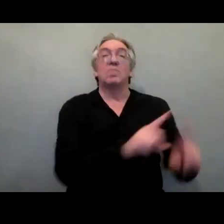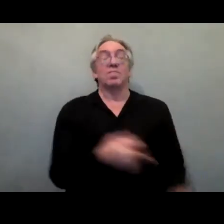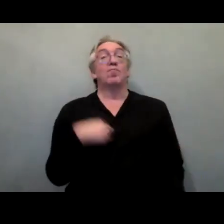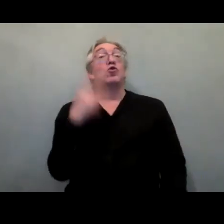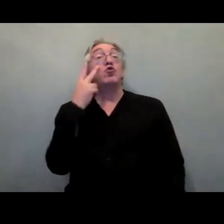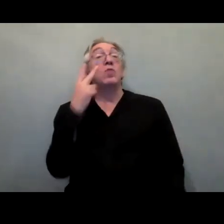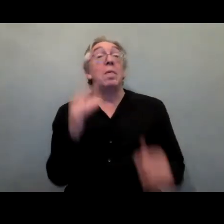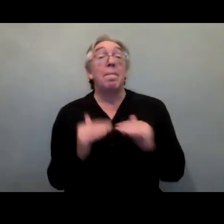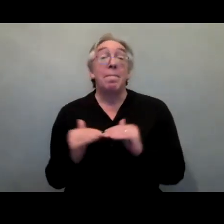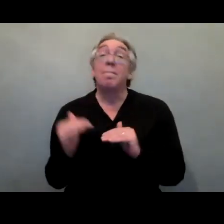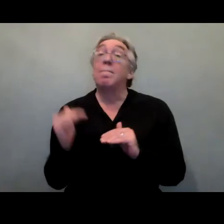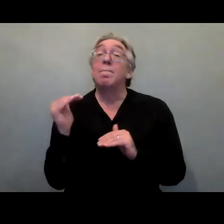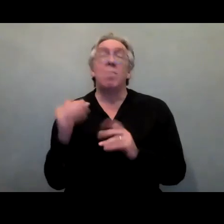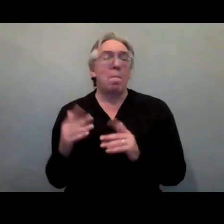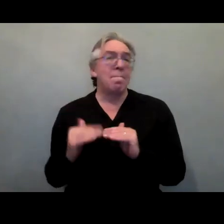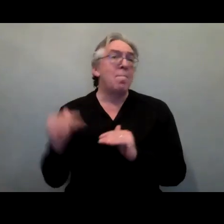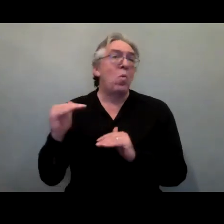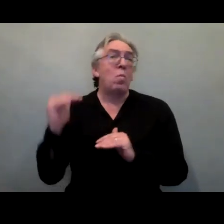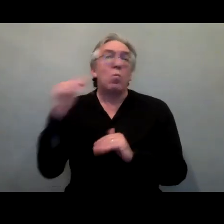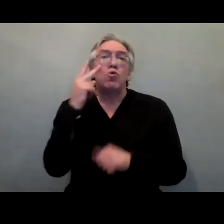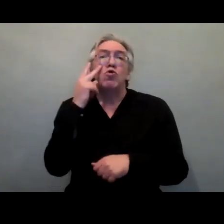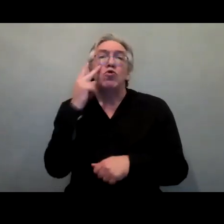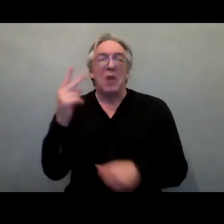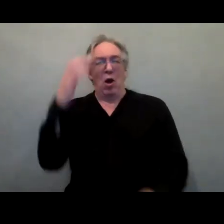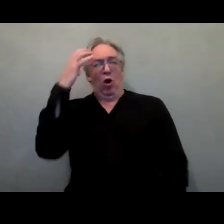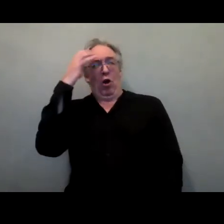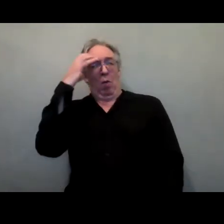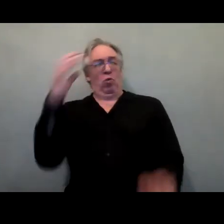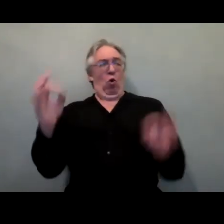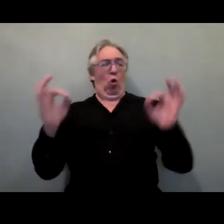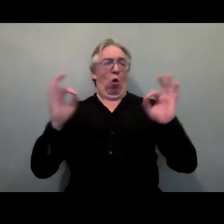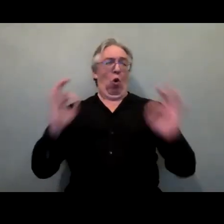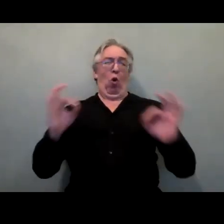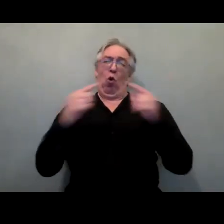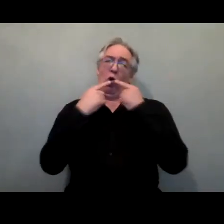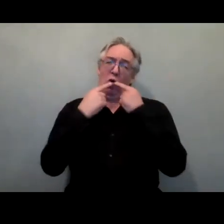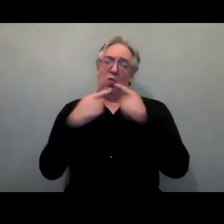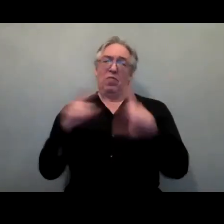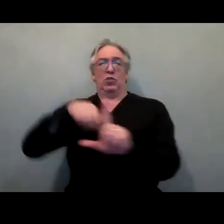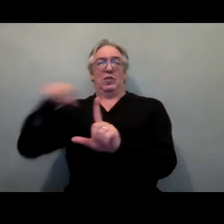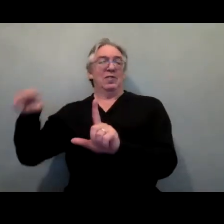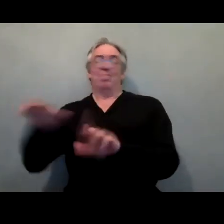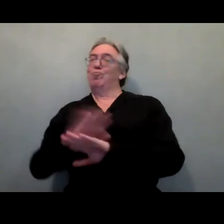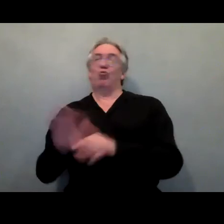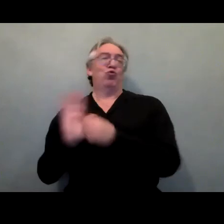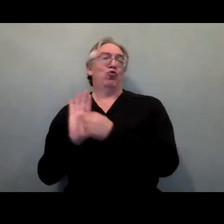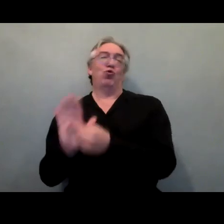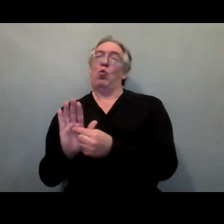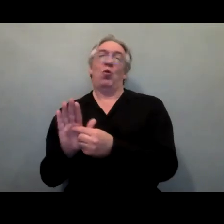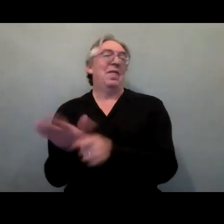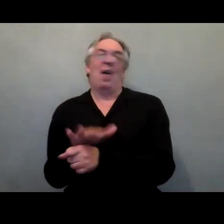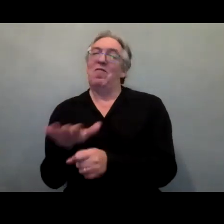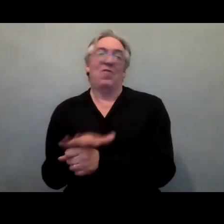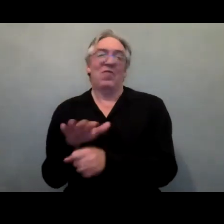alone are not sufficient to provide robust levels of data on how the pandemic has affected different groups. And many civil society